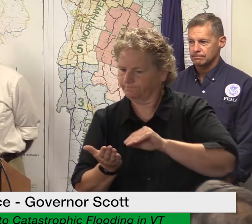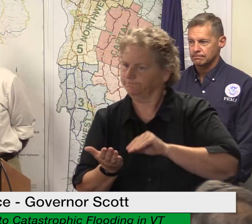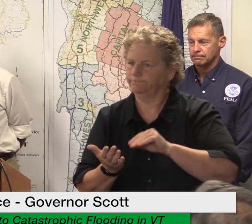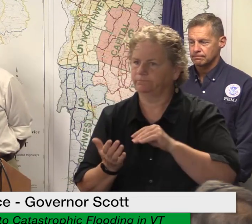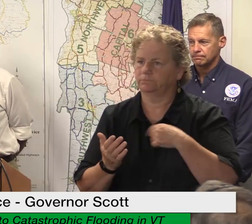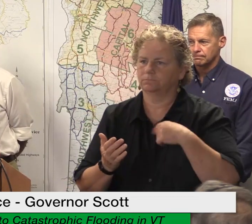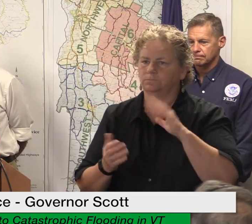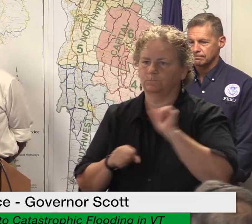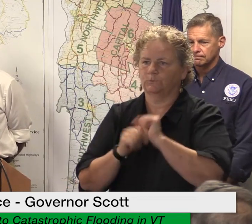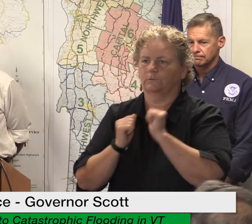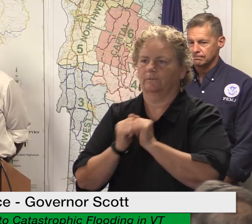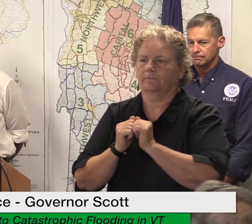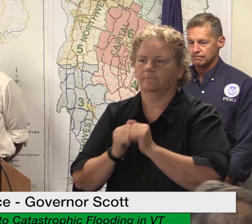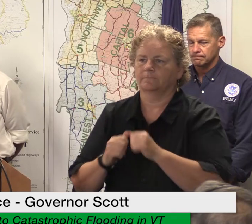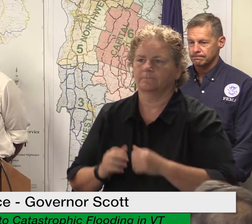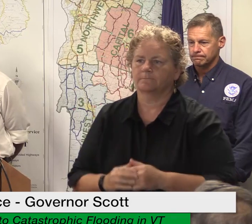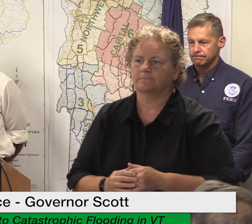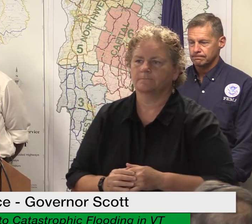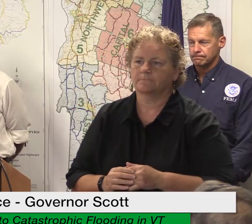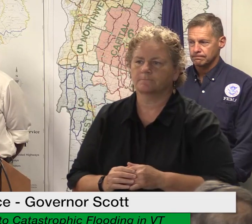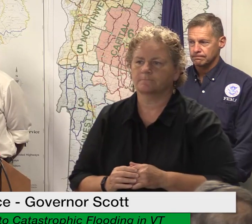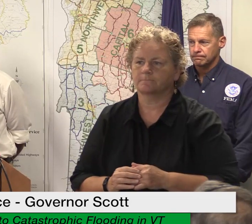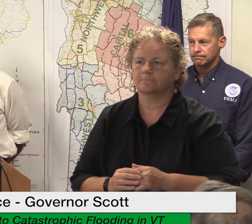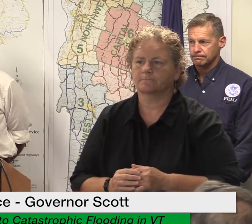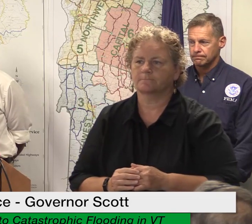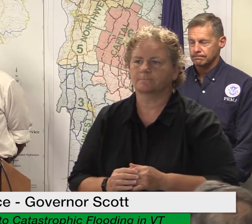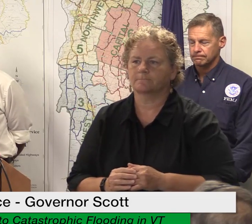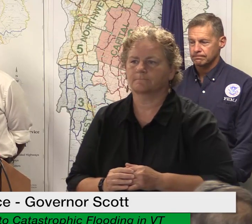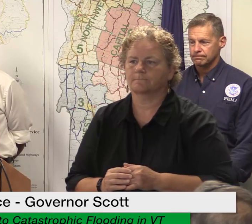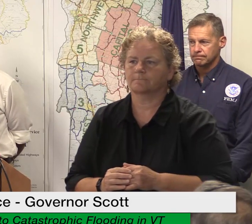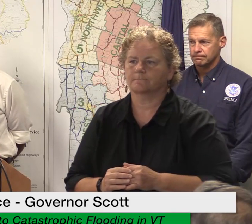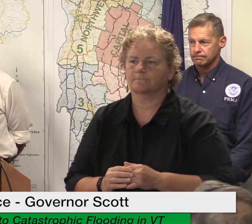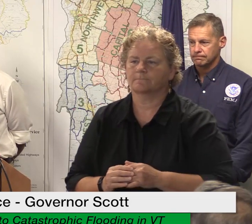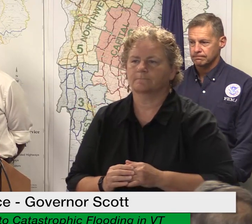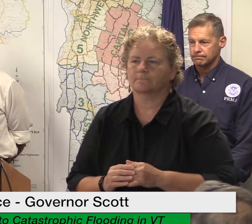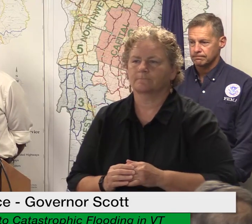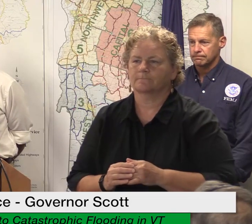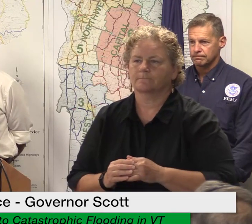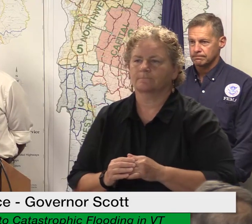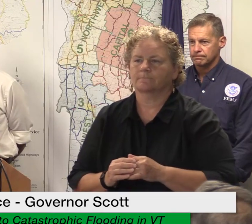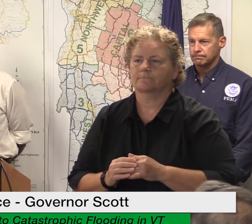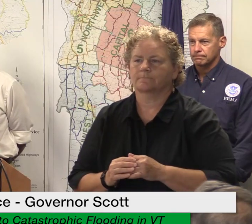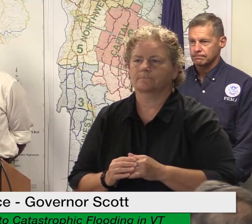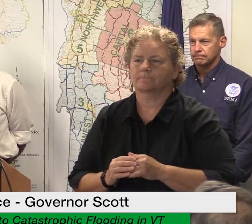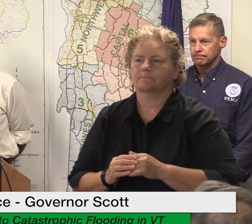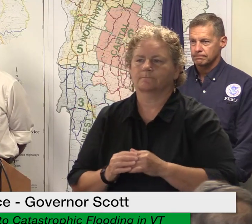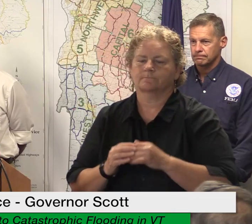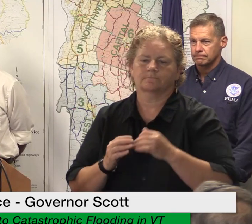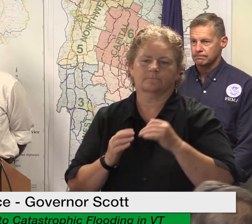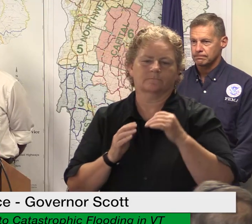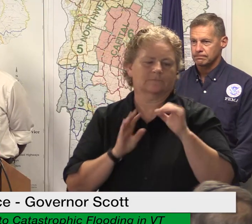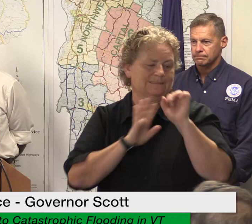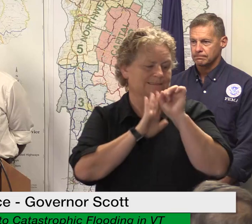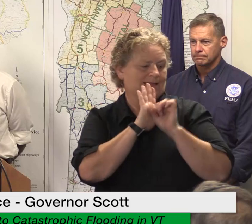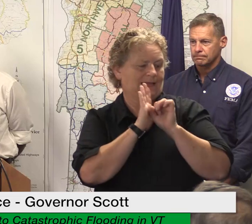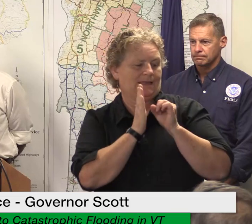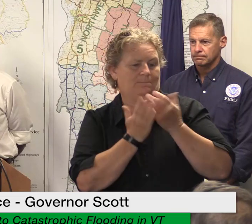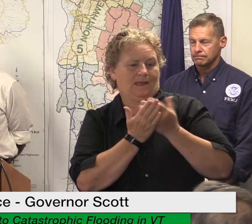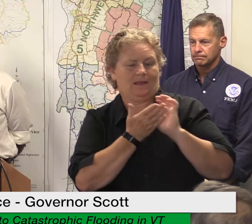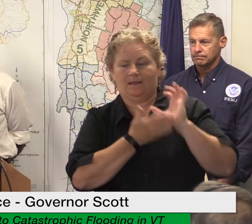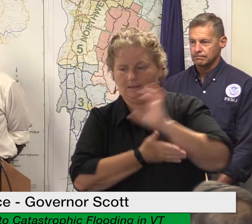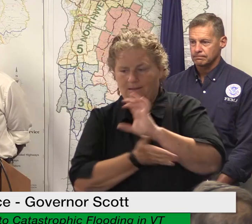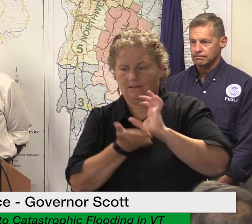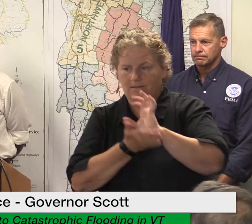funding does not mean people should stop donating to the many private fundraisers that have popped up these are